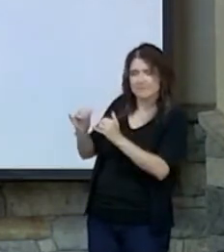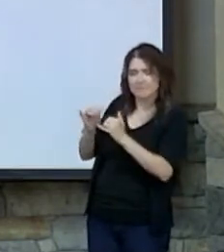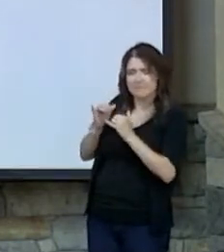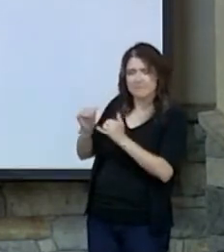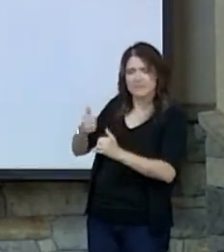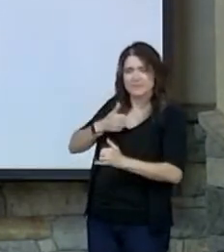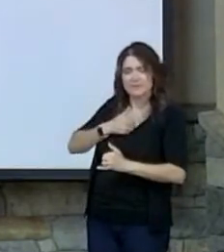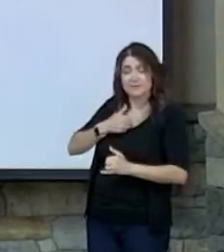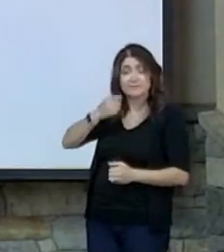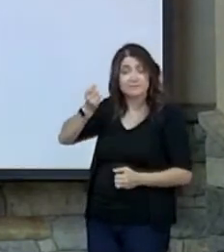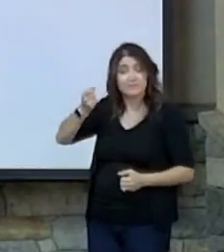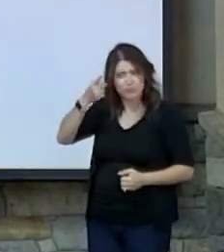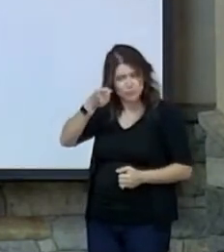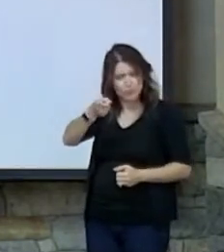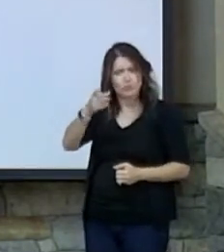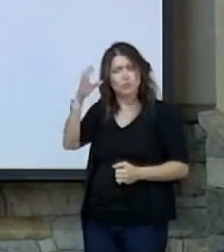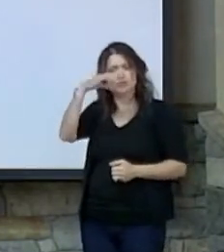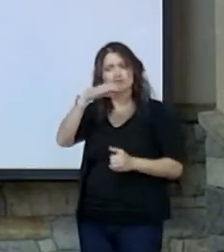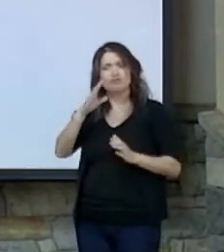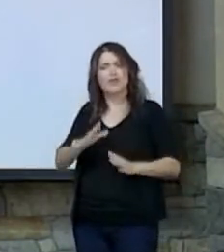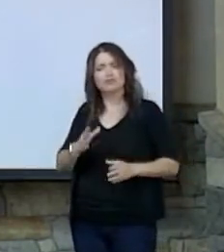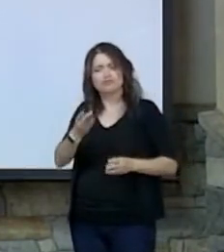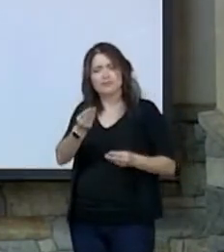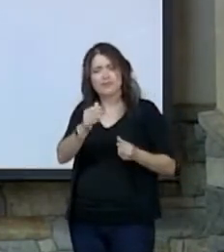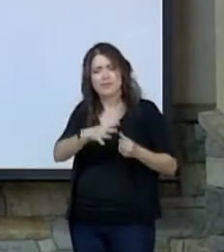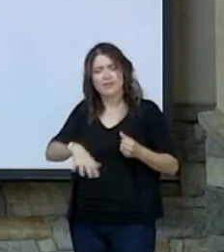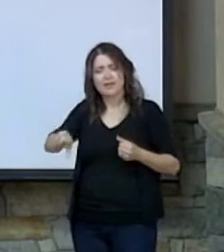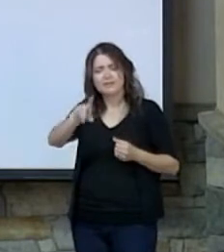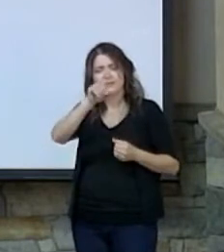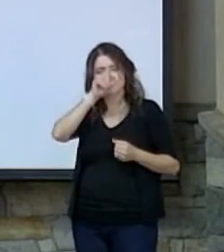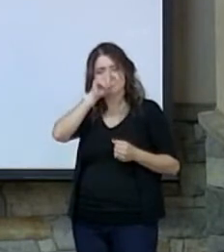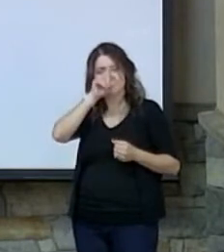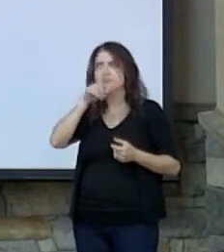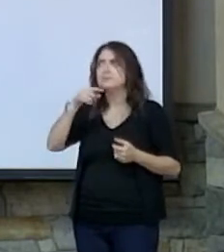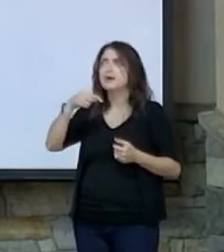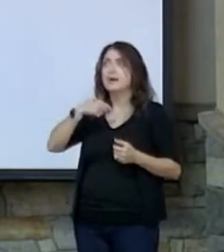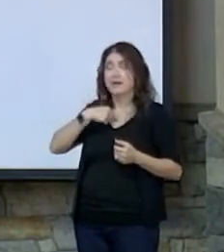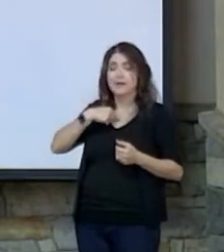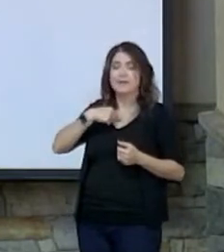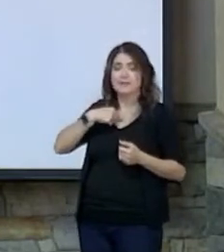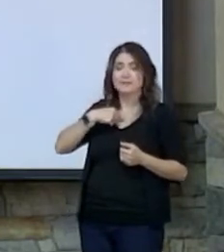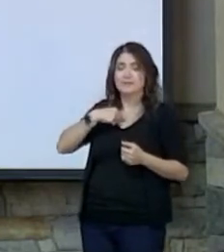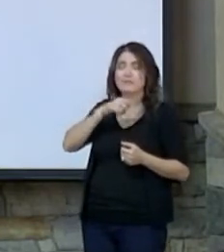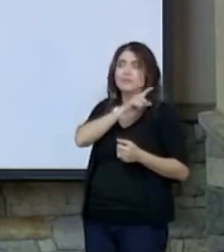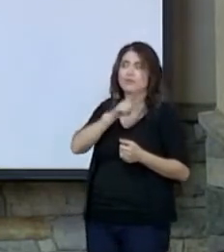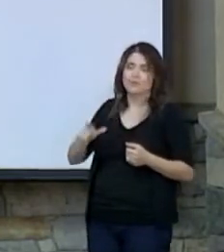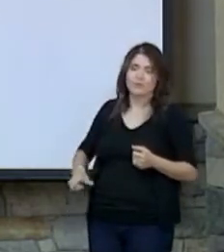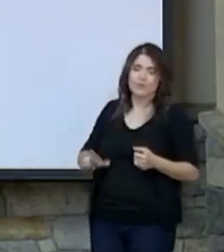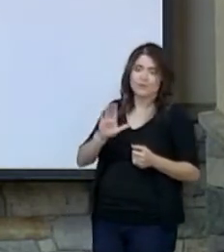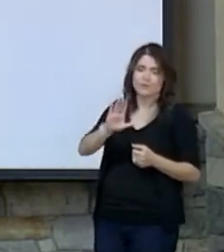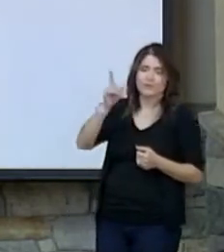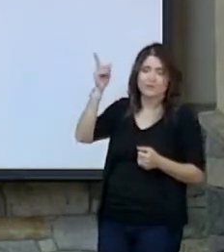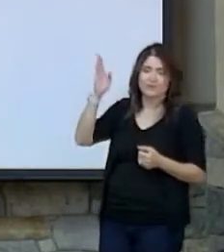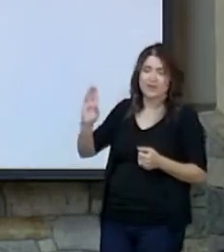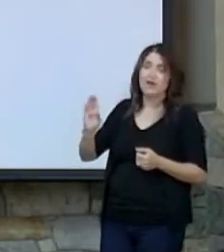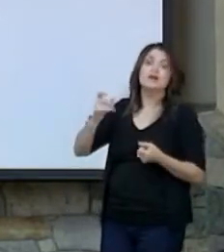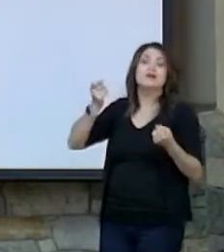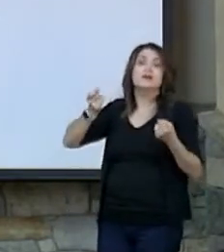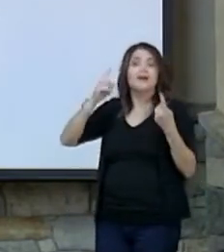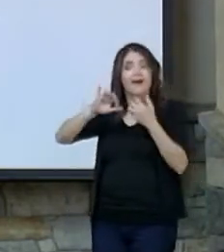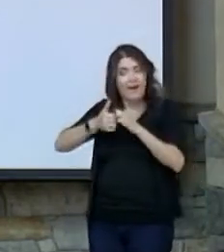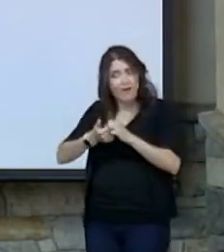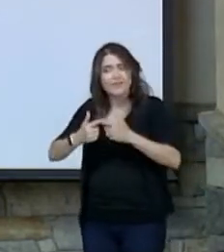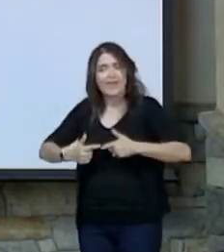were strangers in the land of Egypt. I am the Lord your God. You see, how they lived